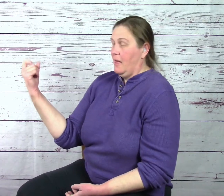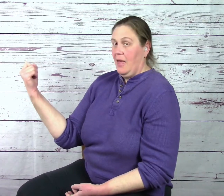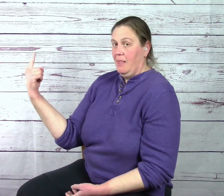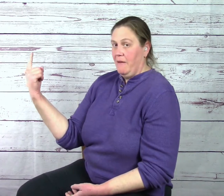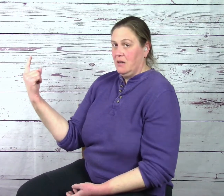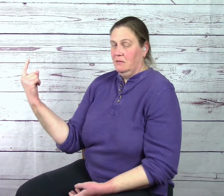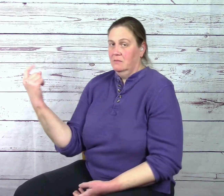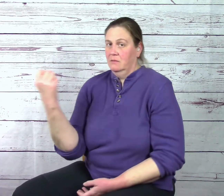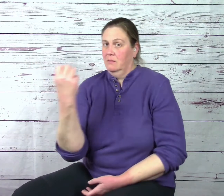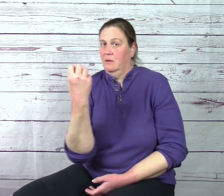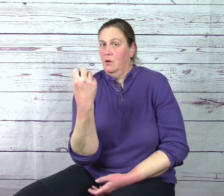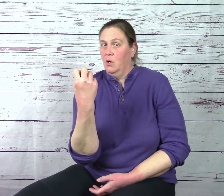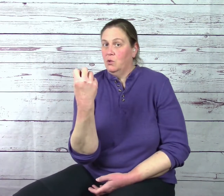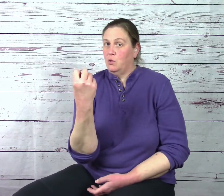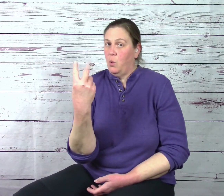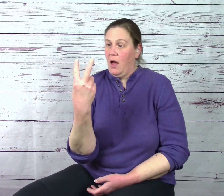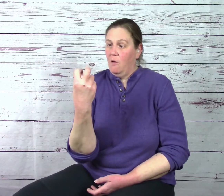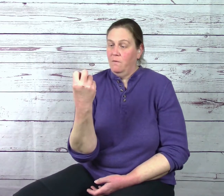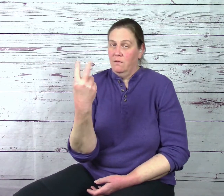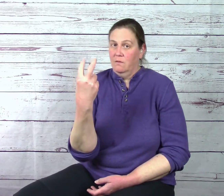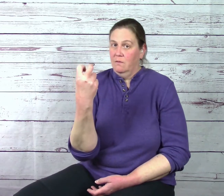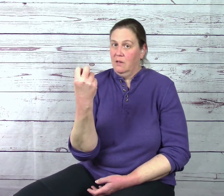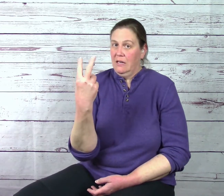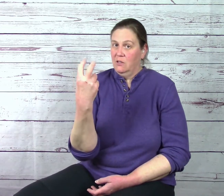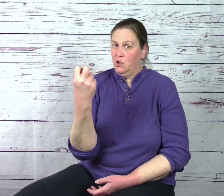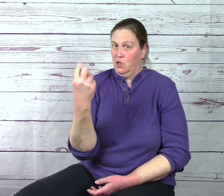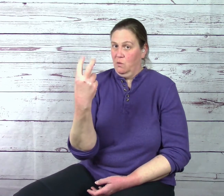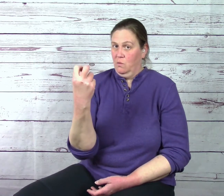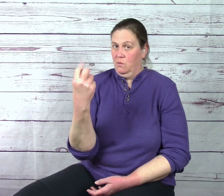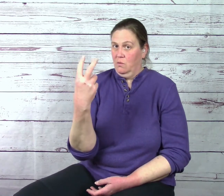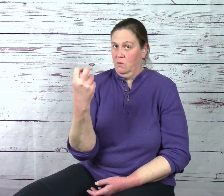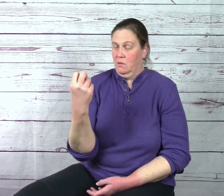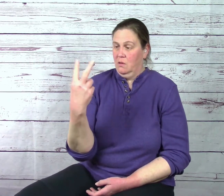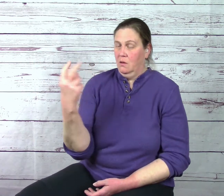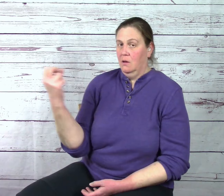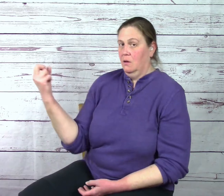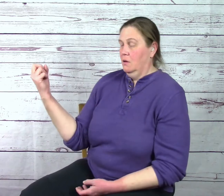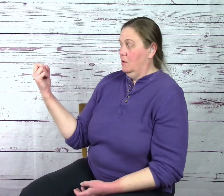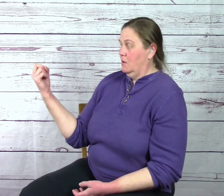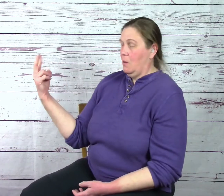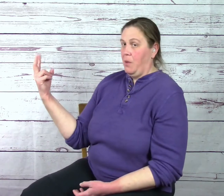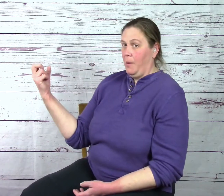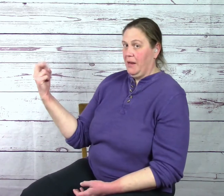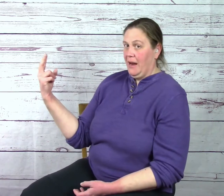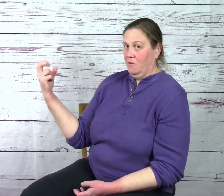Eleven. Twelve is two. And pop it out.